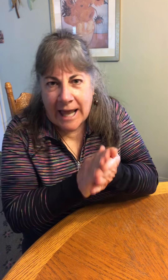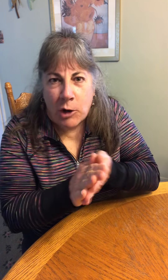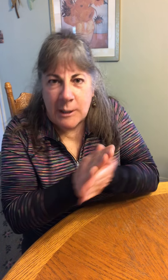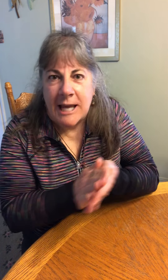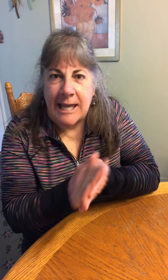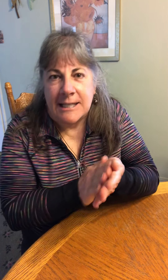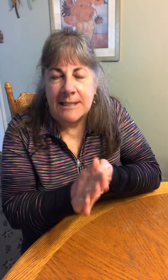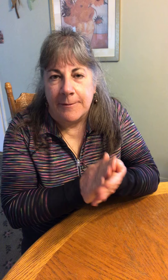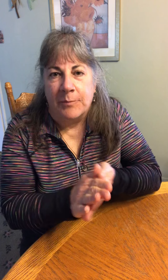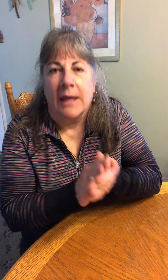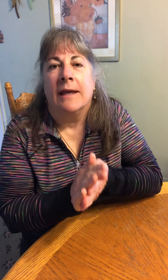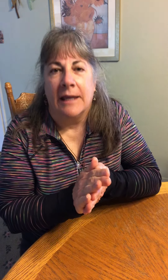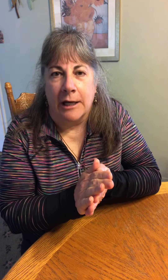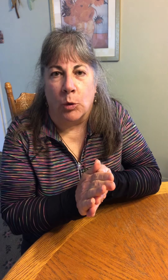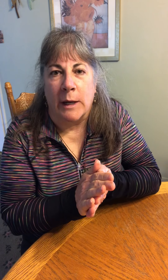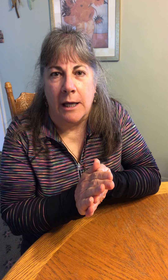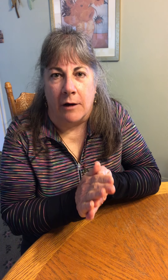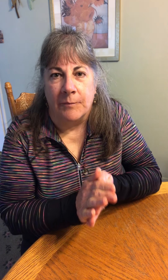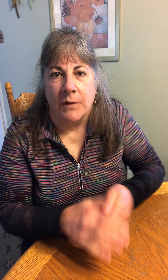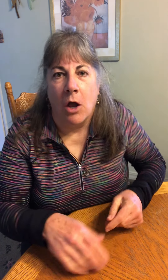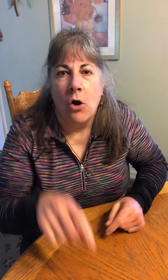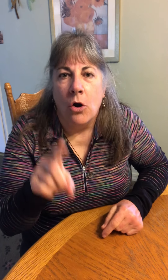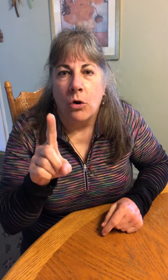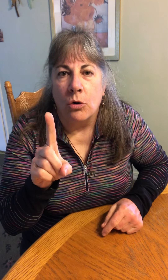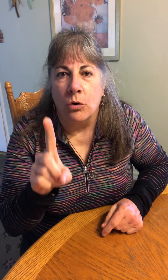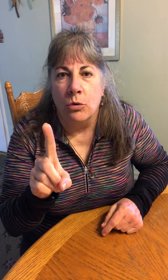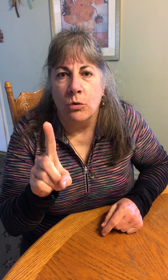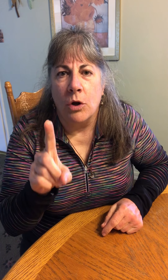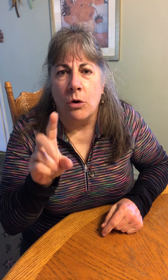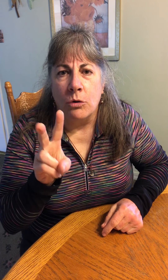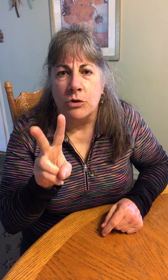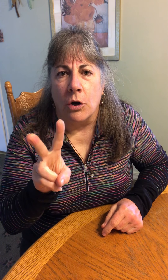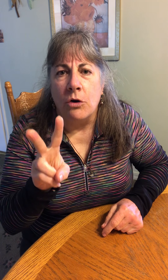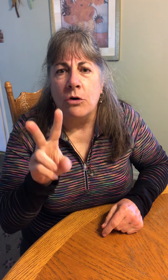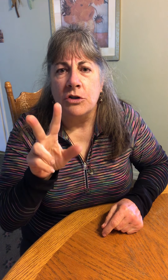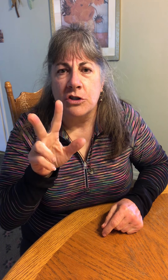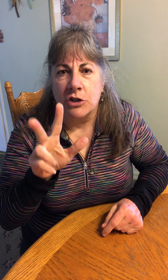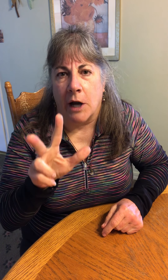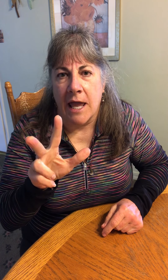language hands. Here we go. Uno, dos, tres.